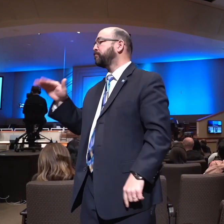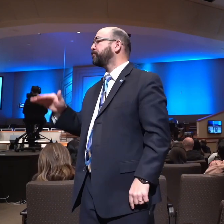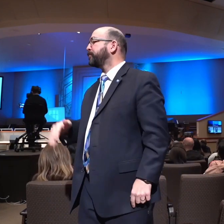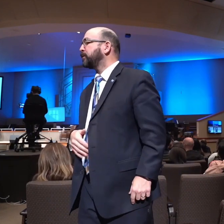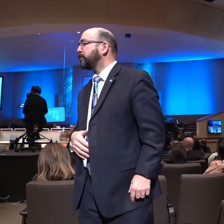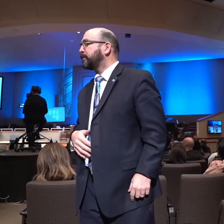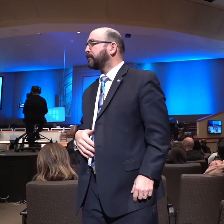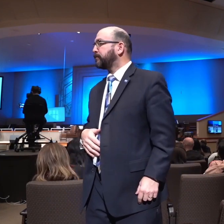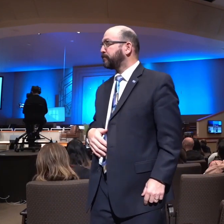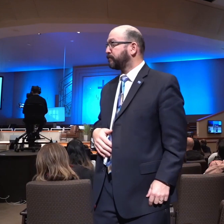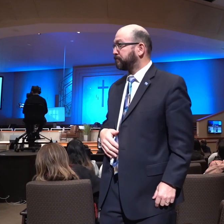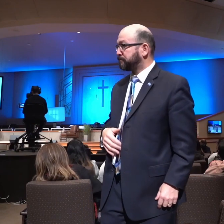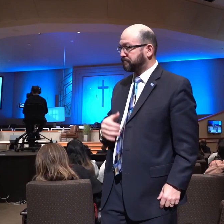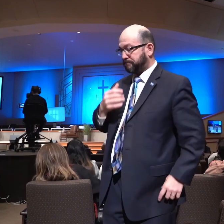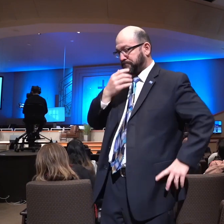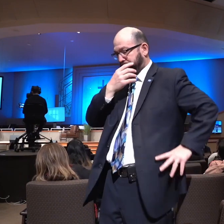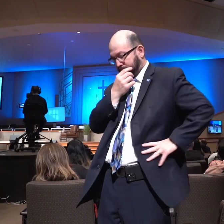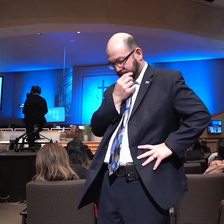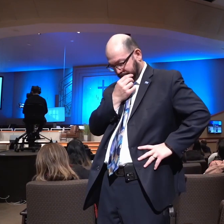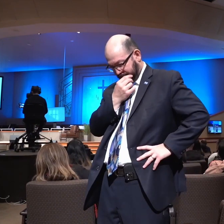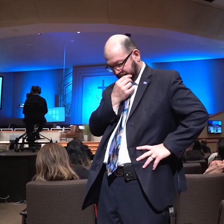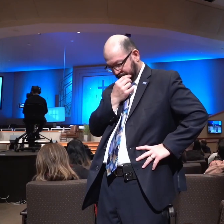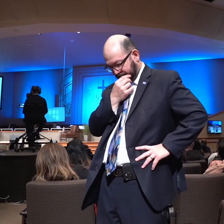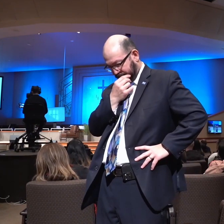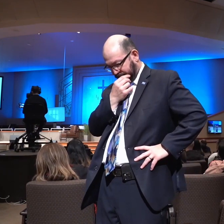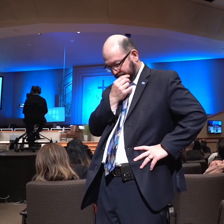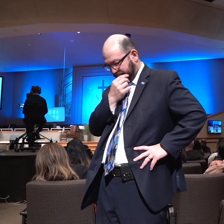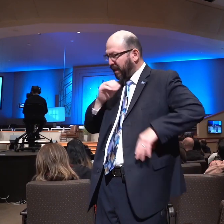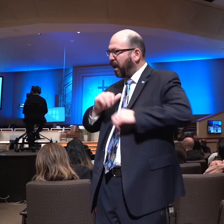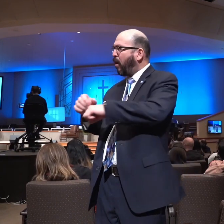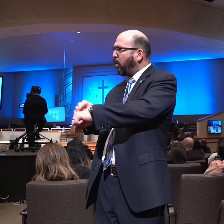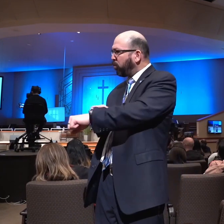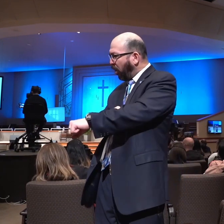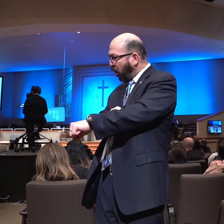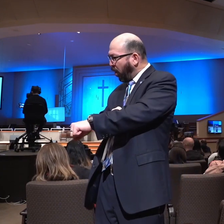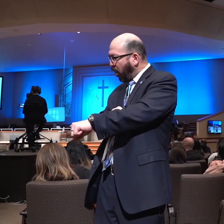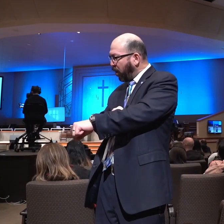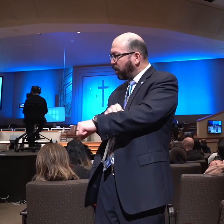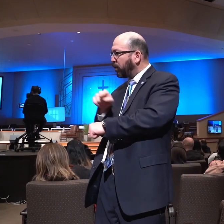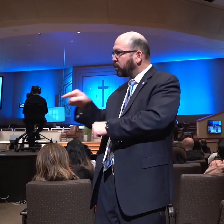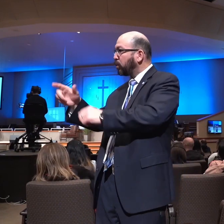He said, Well, tell me how long you spend praying with your wife.